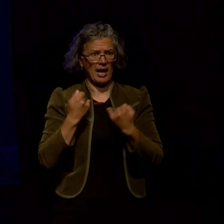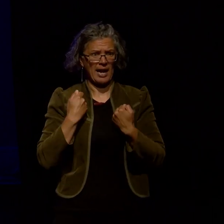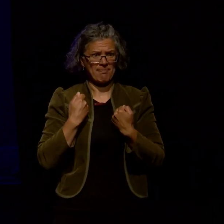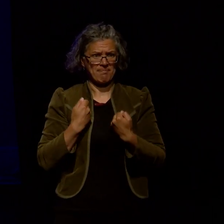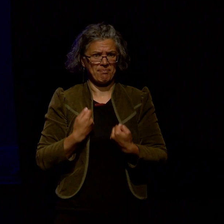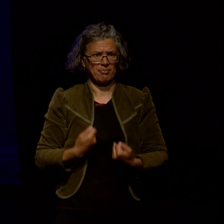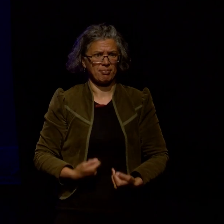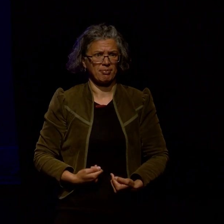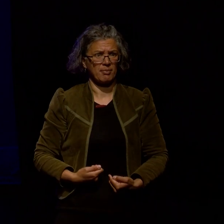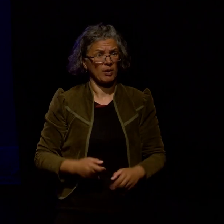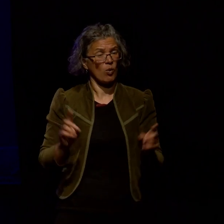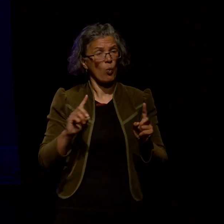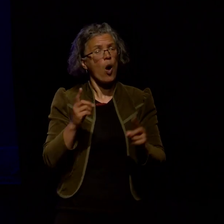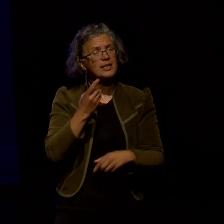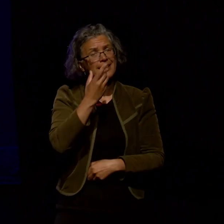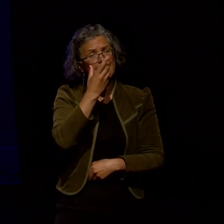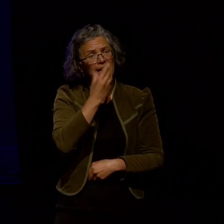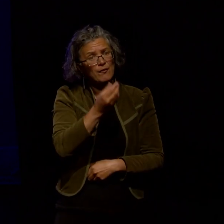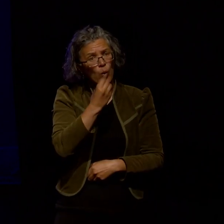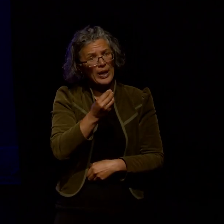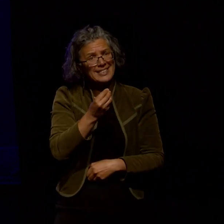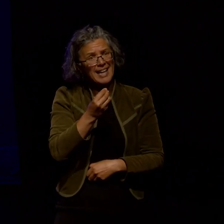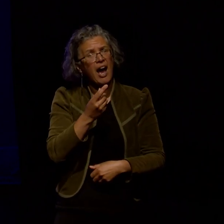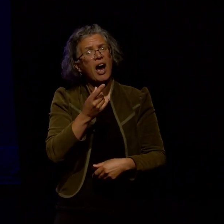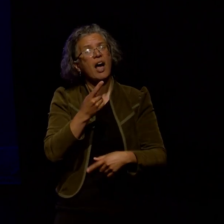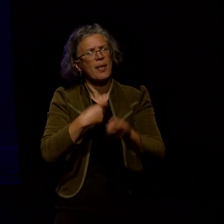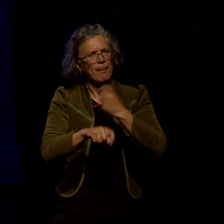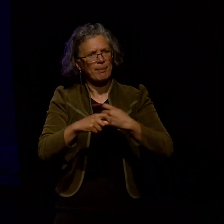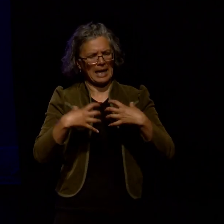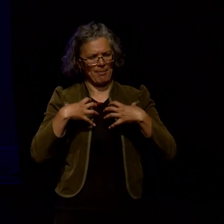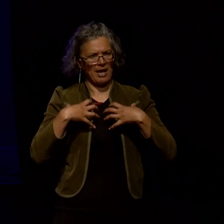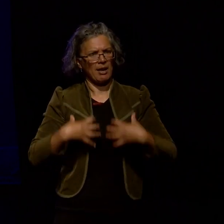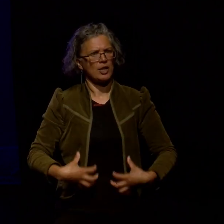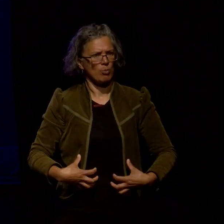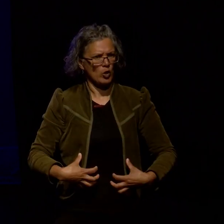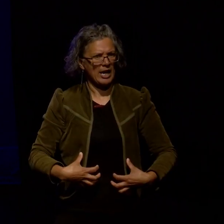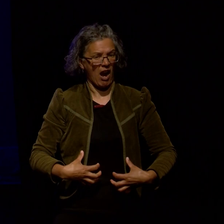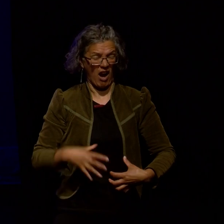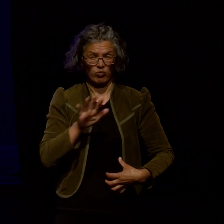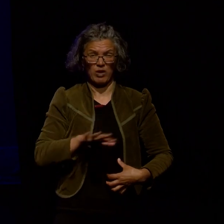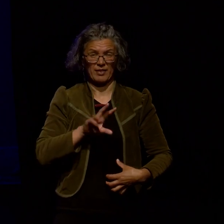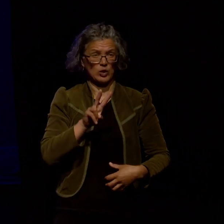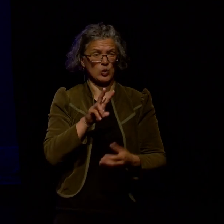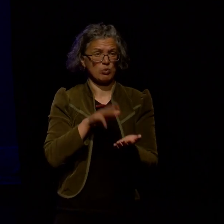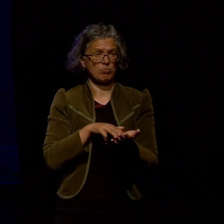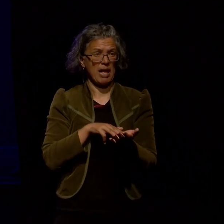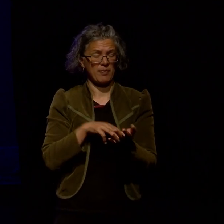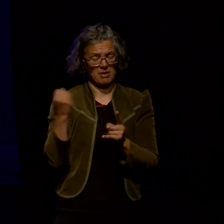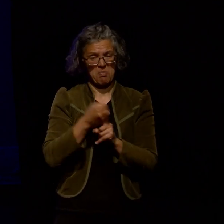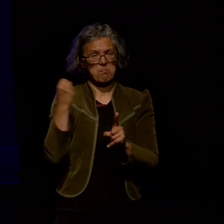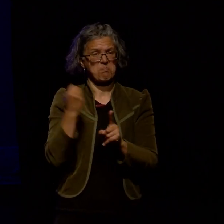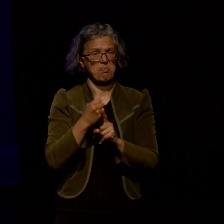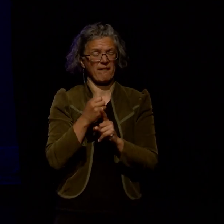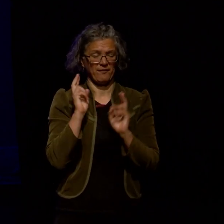I became ill with influenza which then pneumonia developed on top of and it knocked me out for nearly two months I was actually supposed to attend